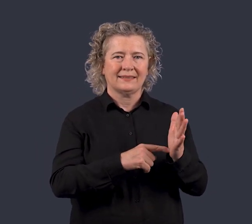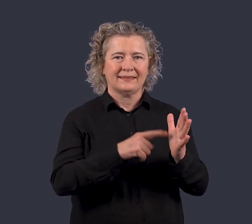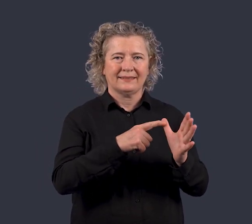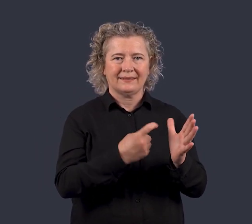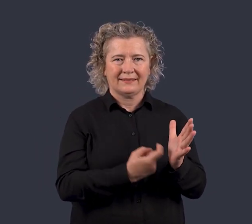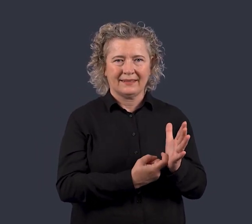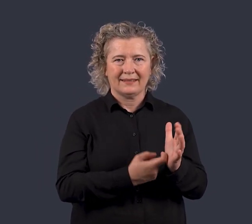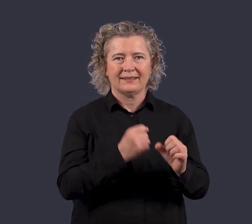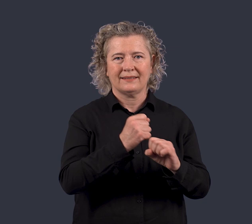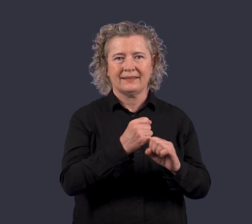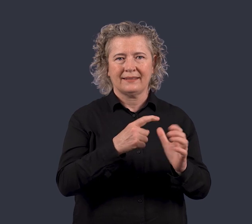Stargardt disease.